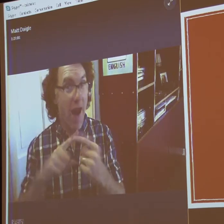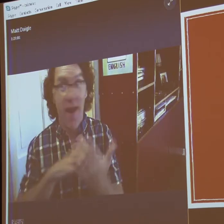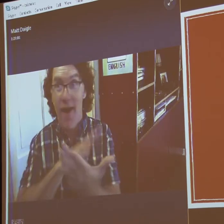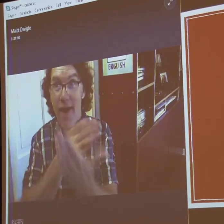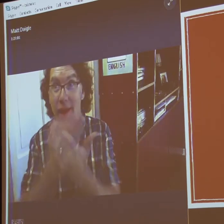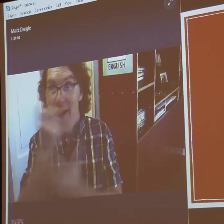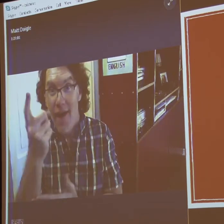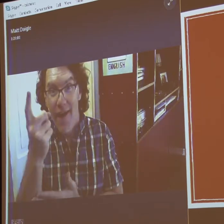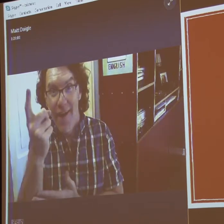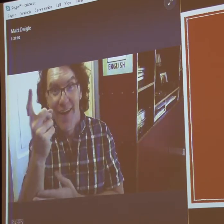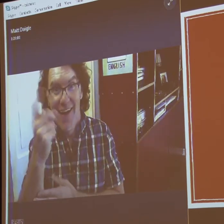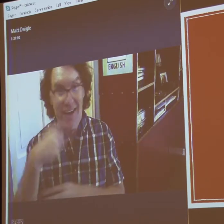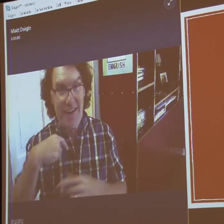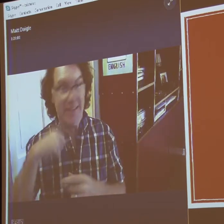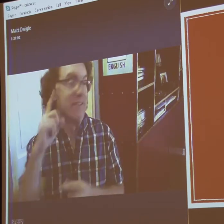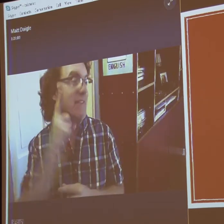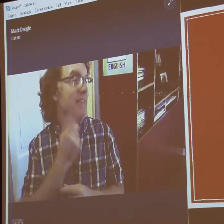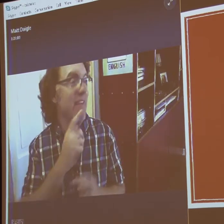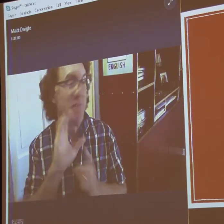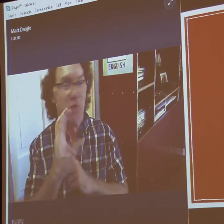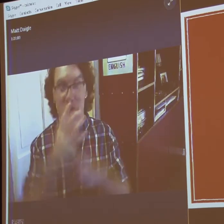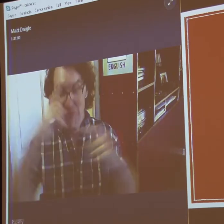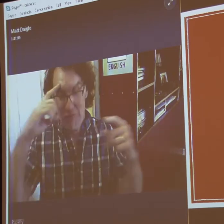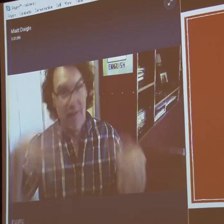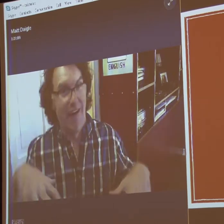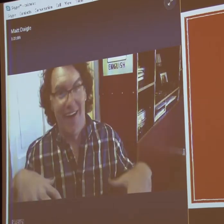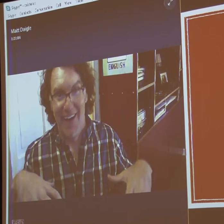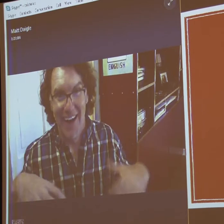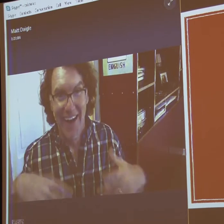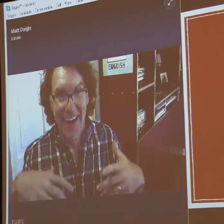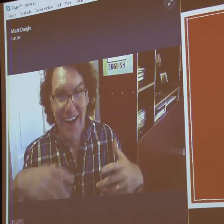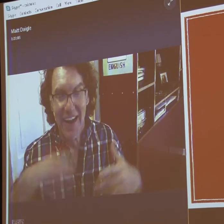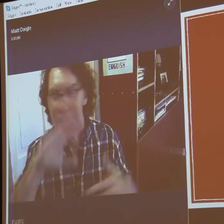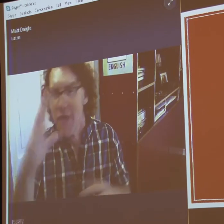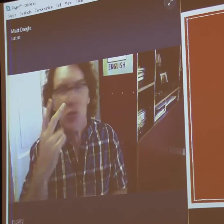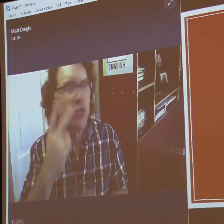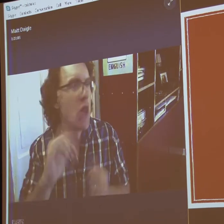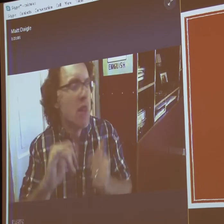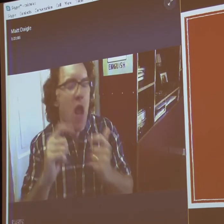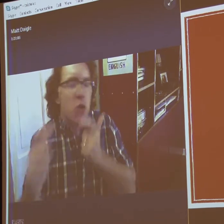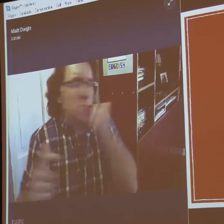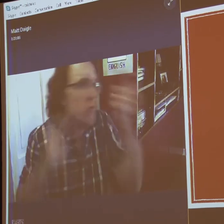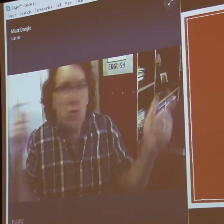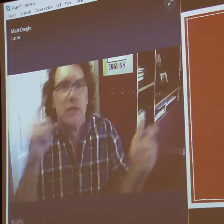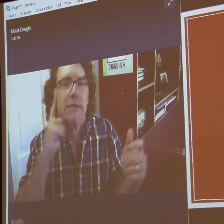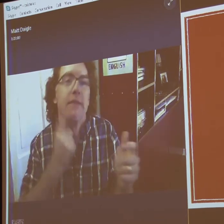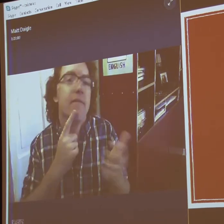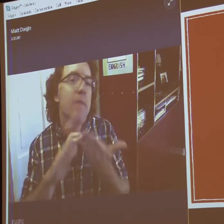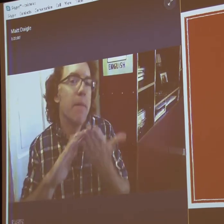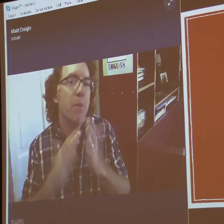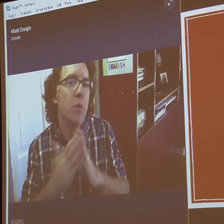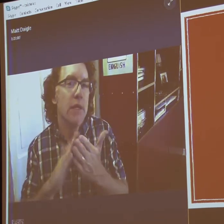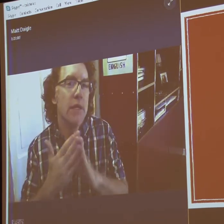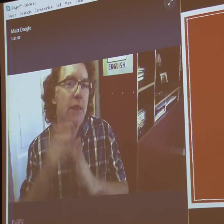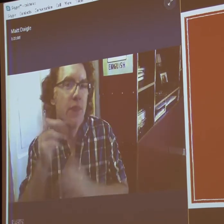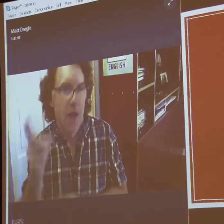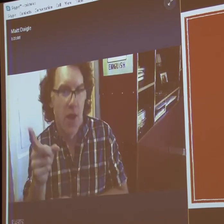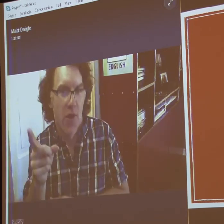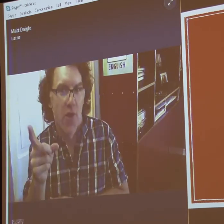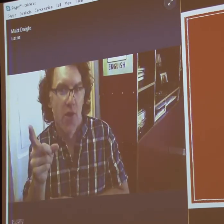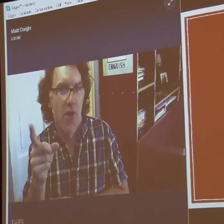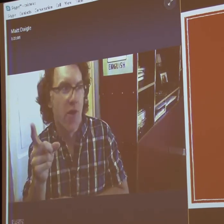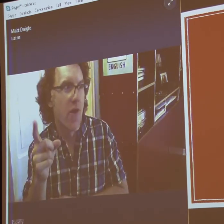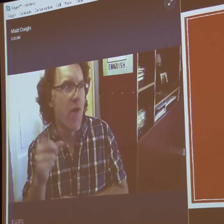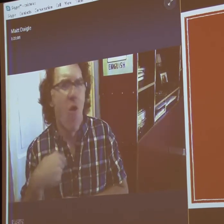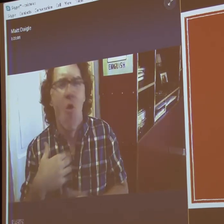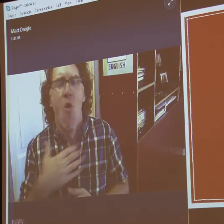mainstream. But when I got to NTID, I had deaf culture shock. I had never been around